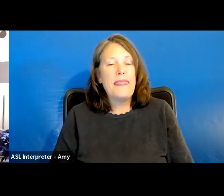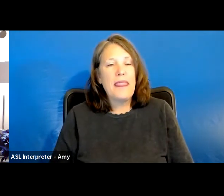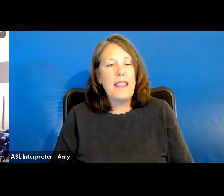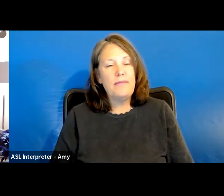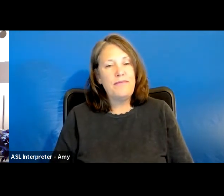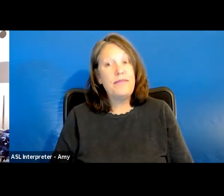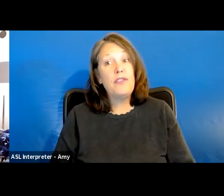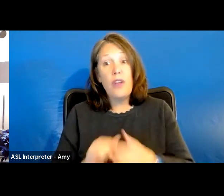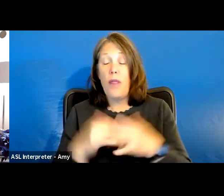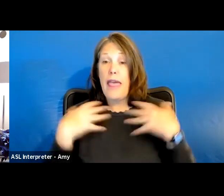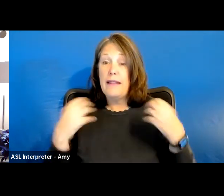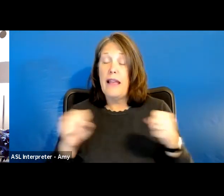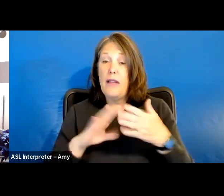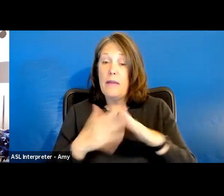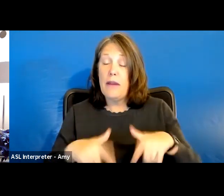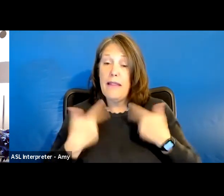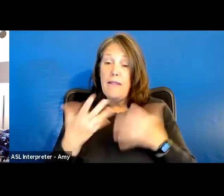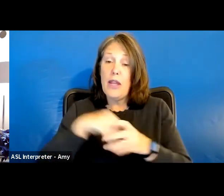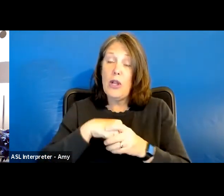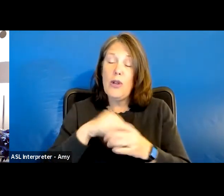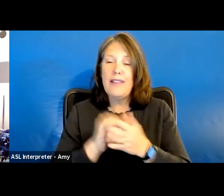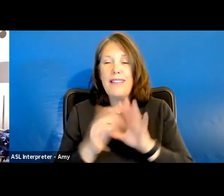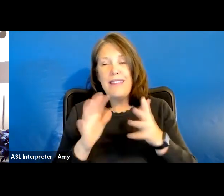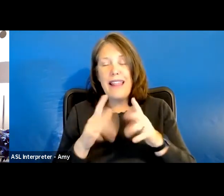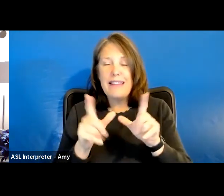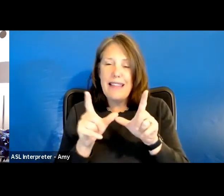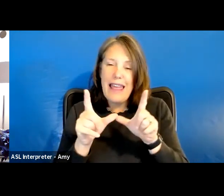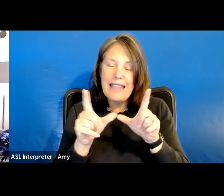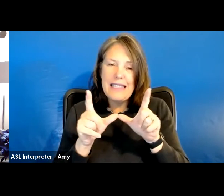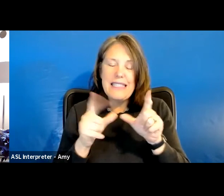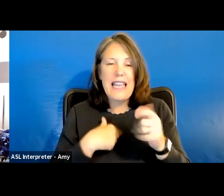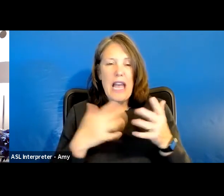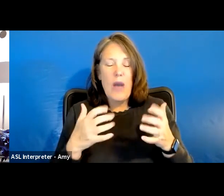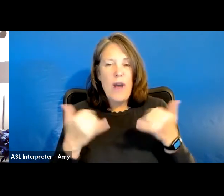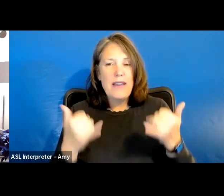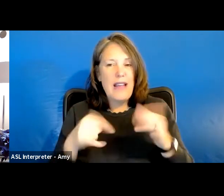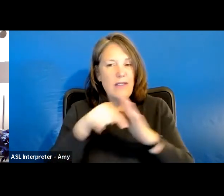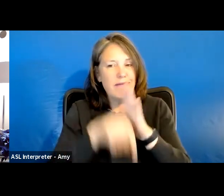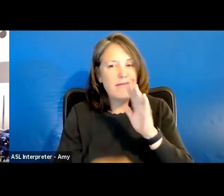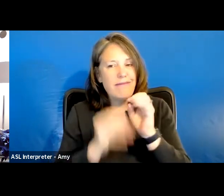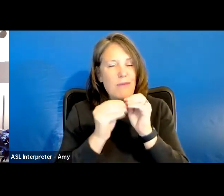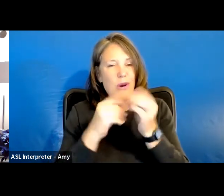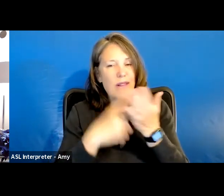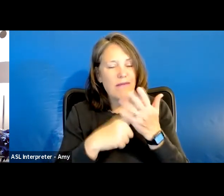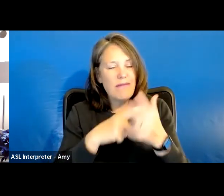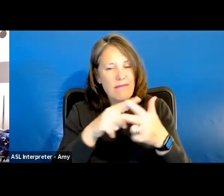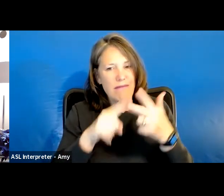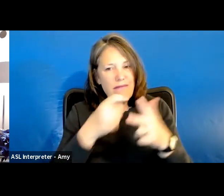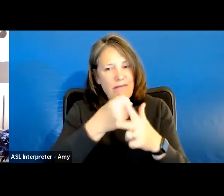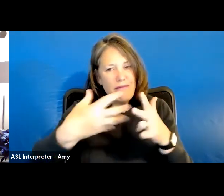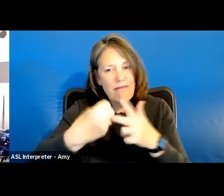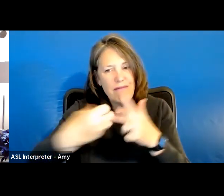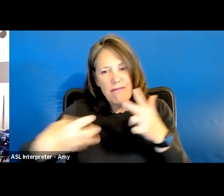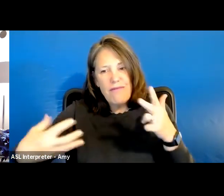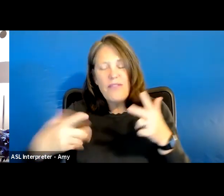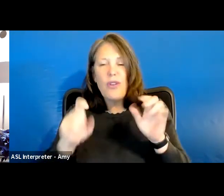what Healthy Community Living includes, and that's kind of the licensing. I want to go more in depth into each of these programs, so you can learn a